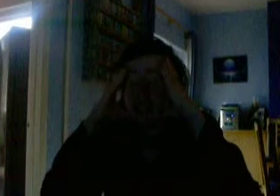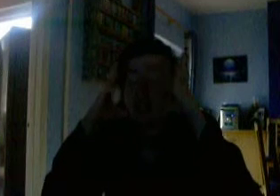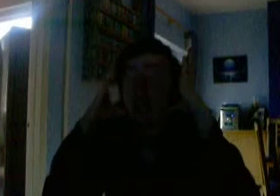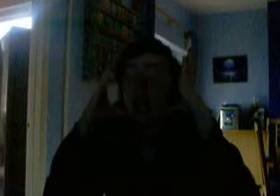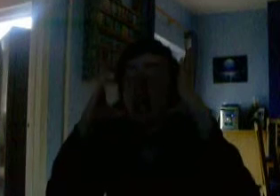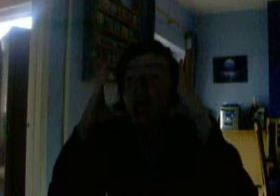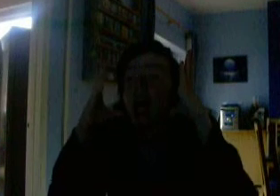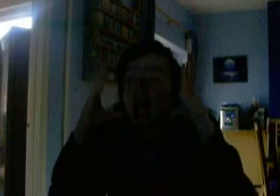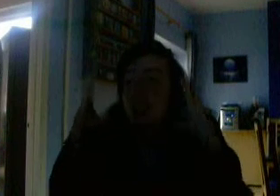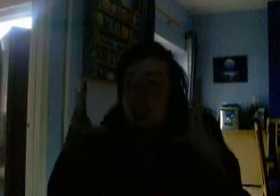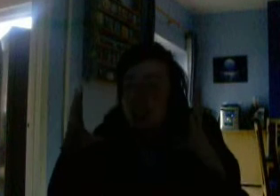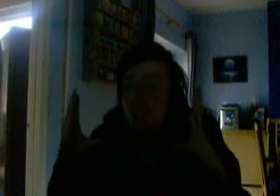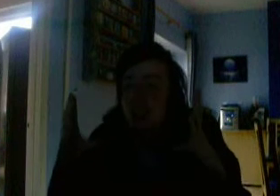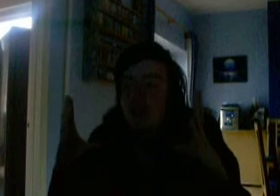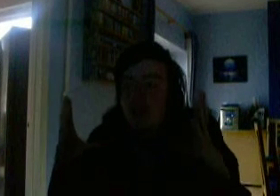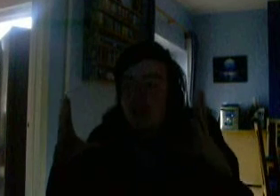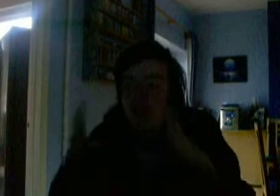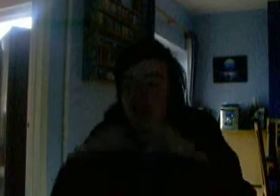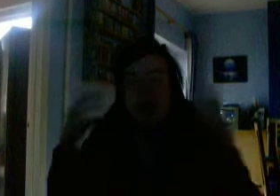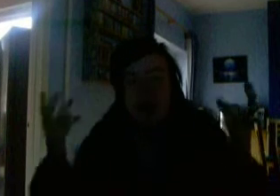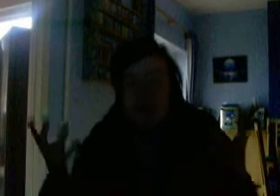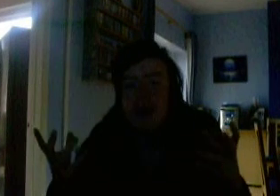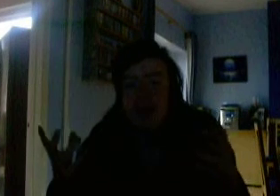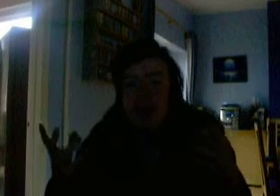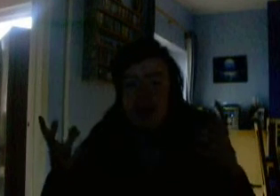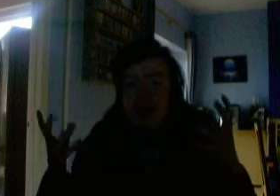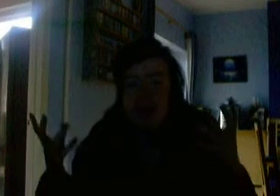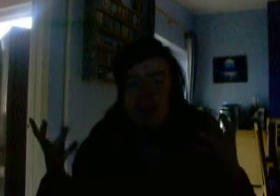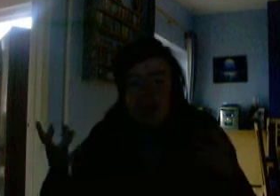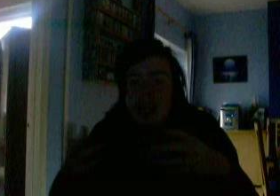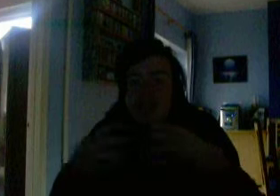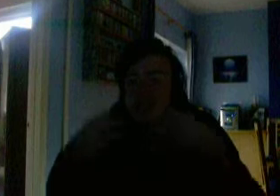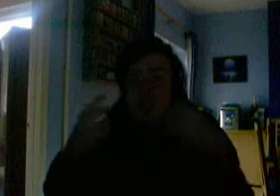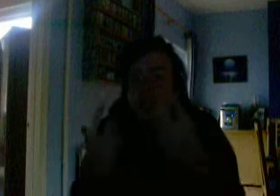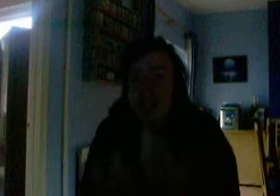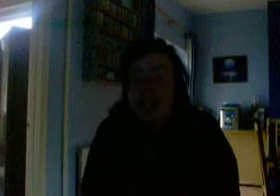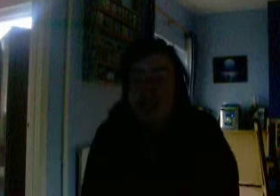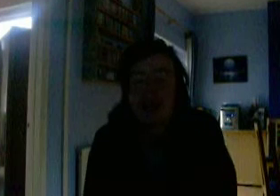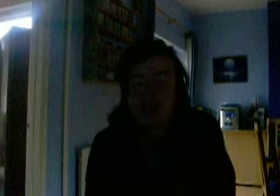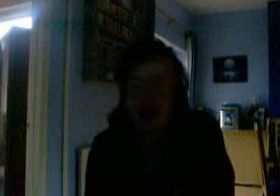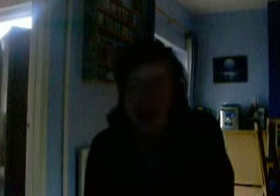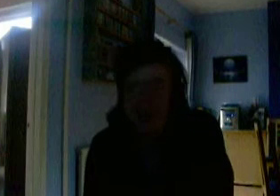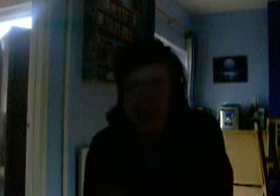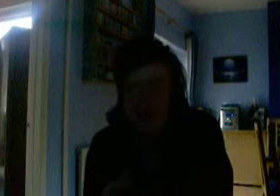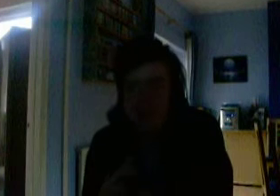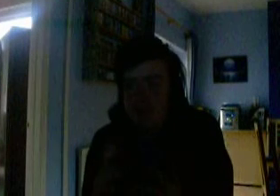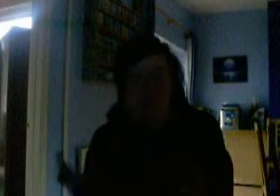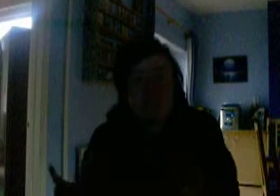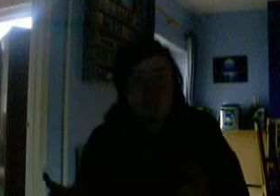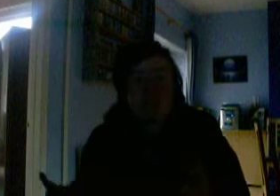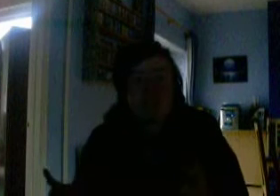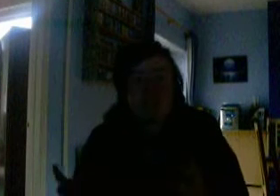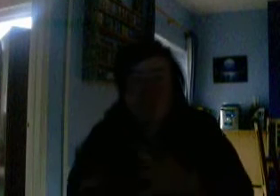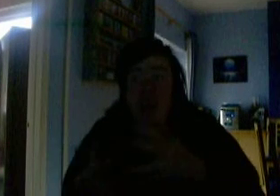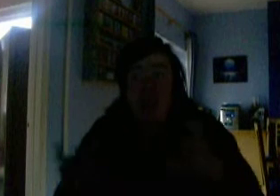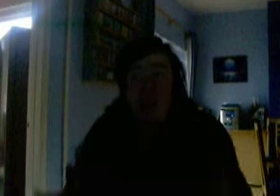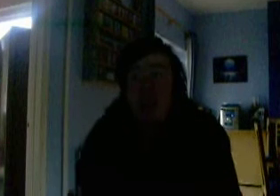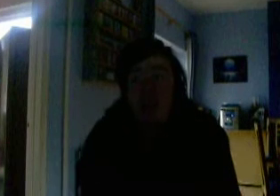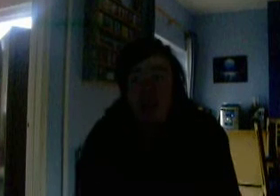Aha. Okay. Apparently, the main thing is that you got light fireplaces, which I have no idea